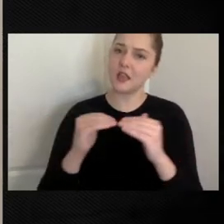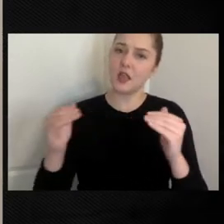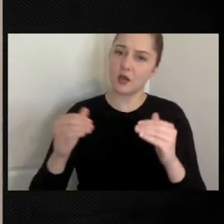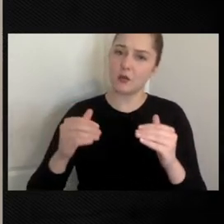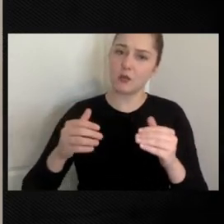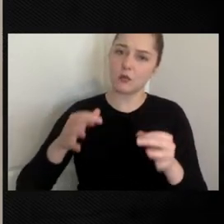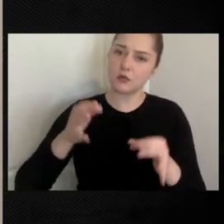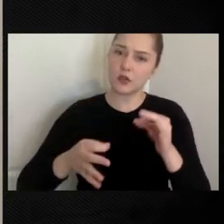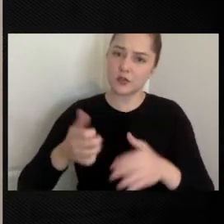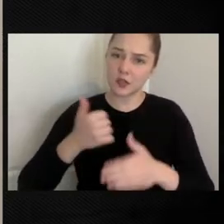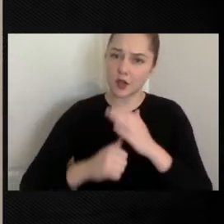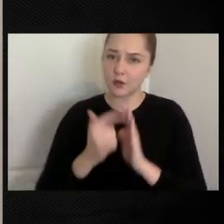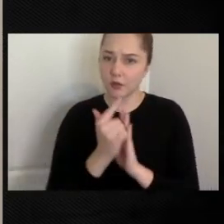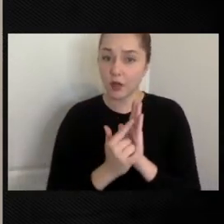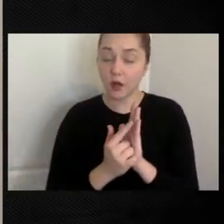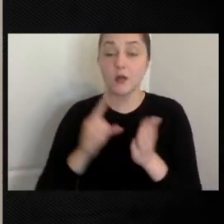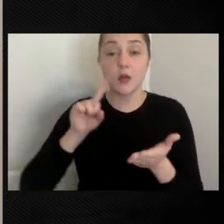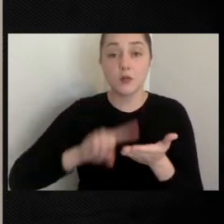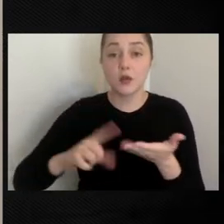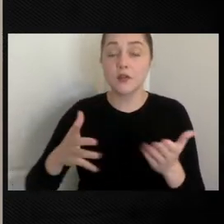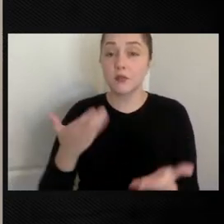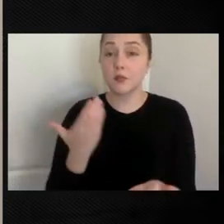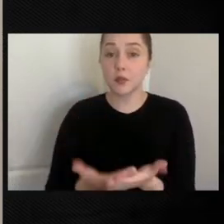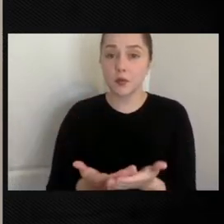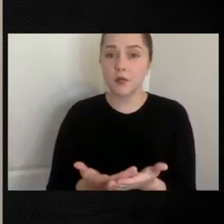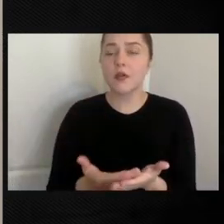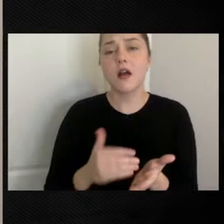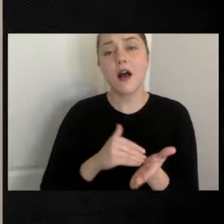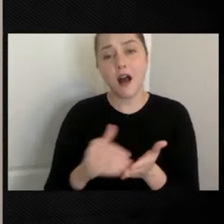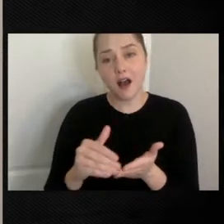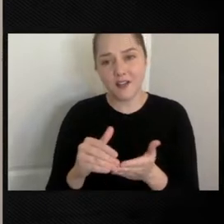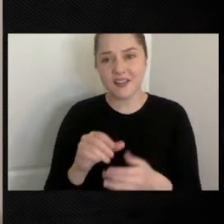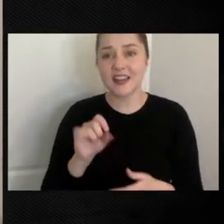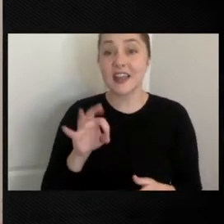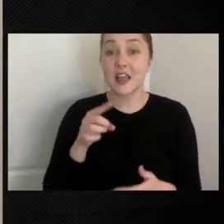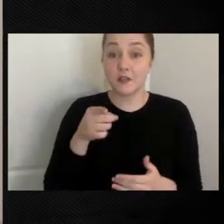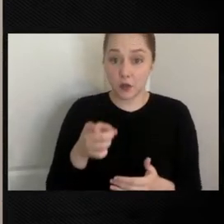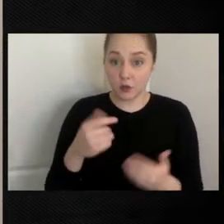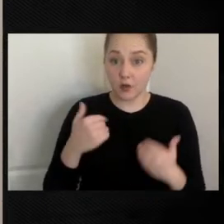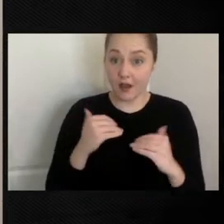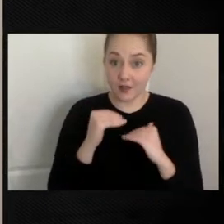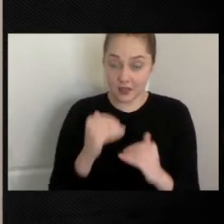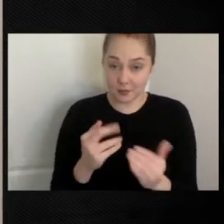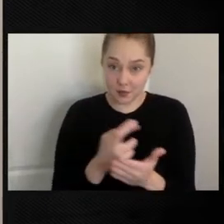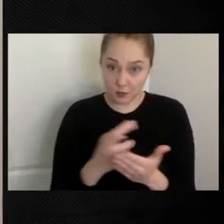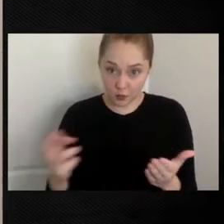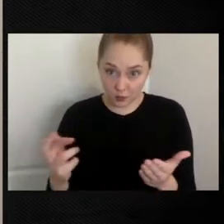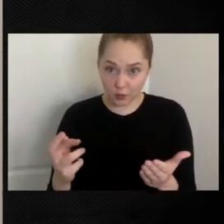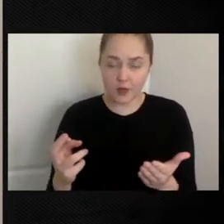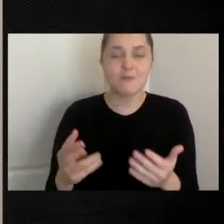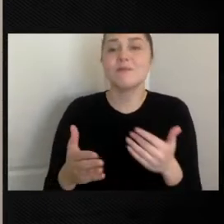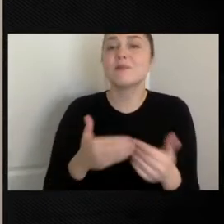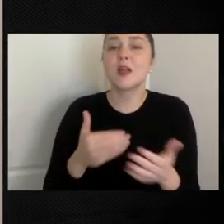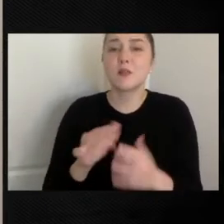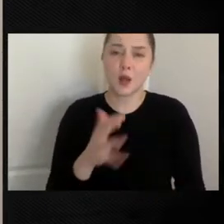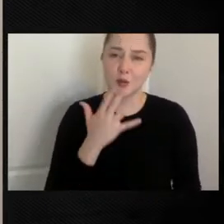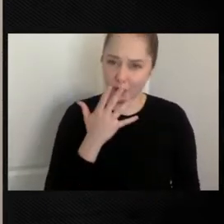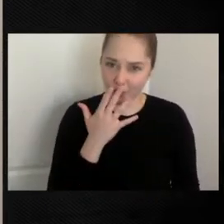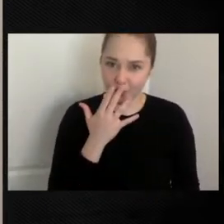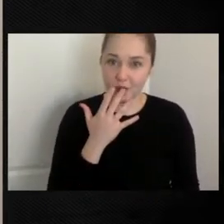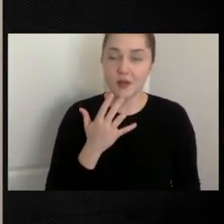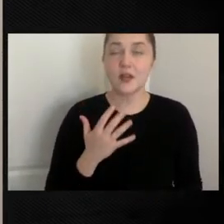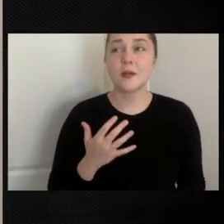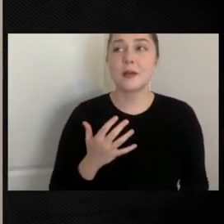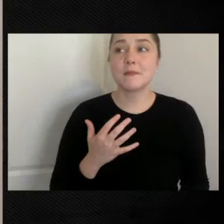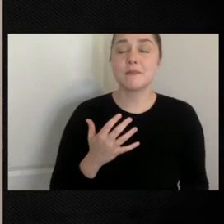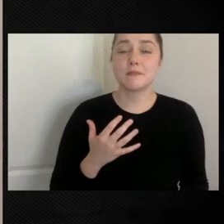and what the research shows is that many times if you're a limited resource person, doesn't matter the color, but